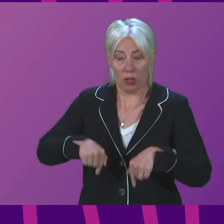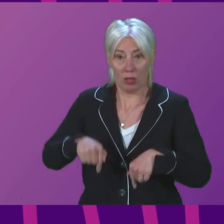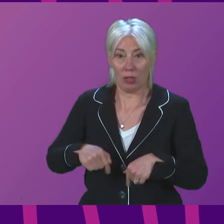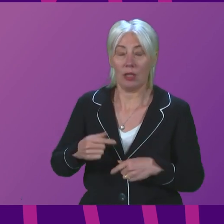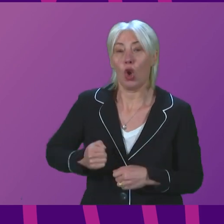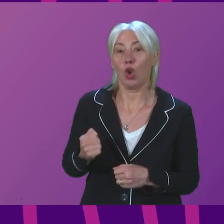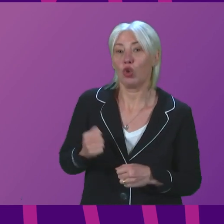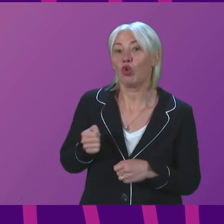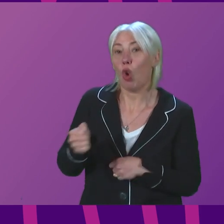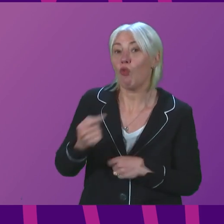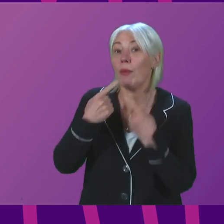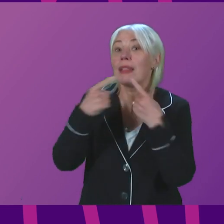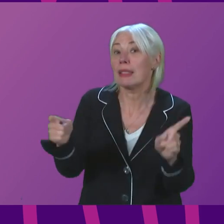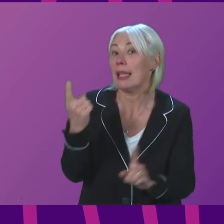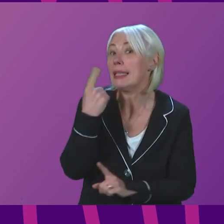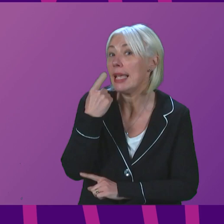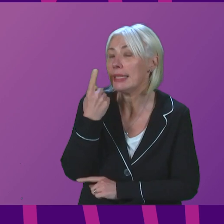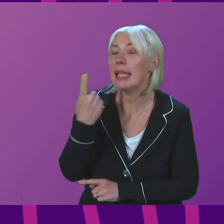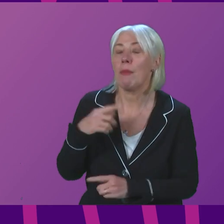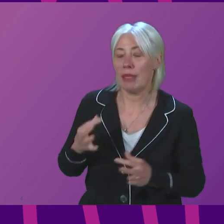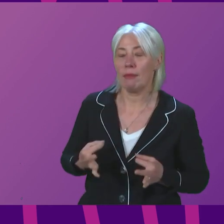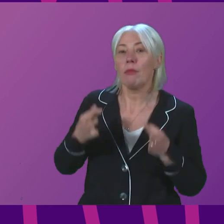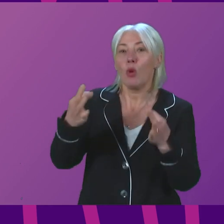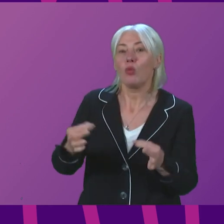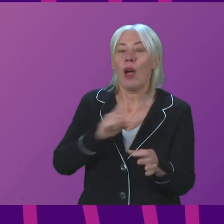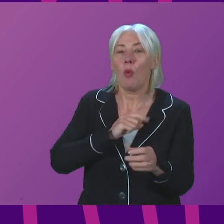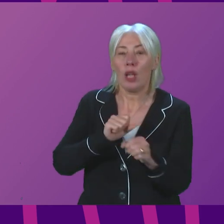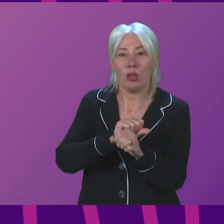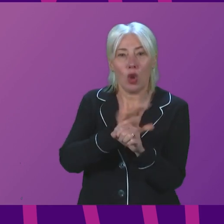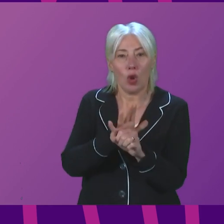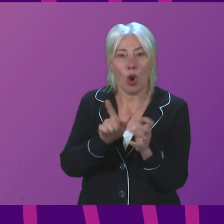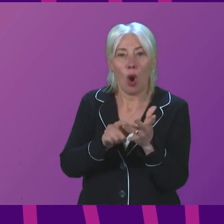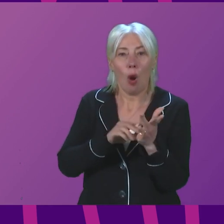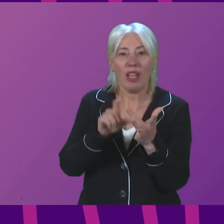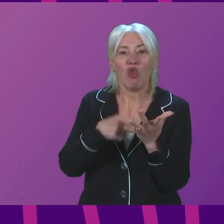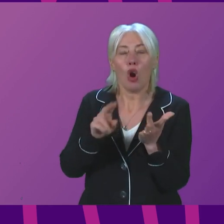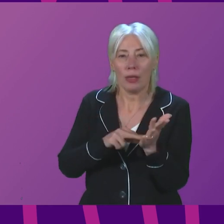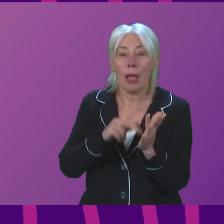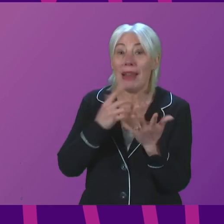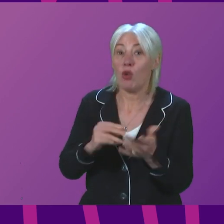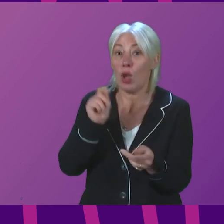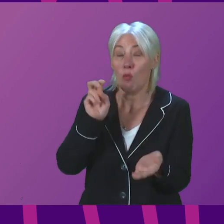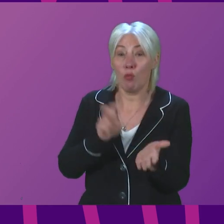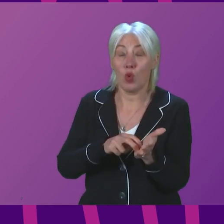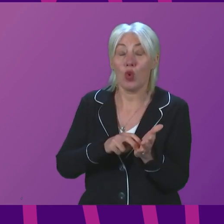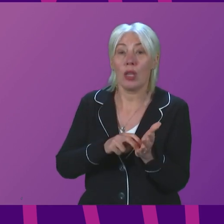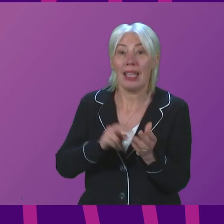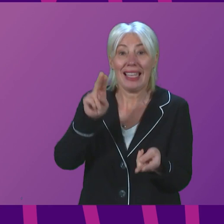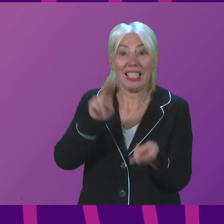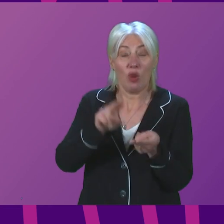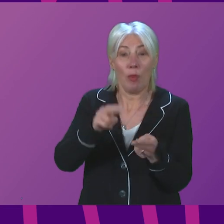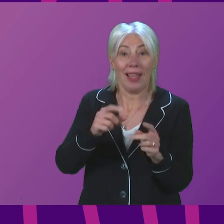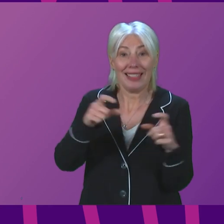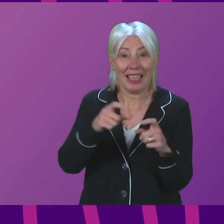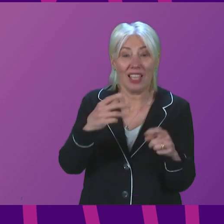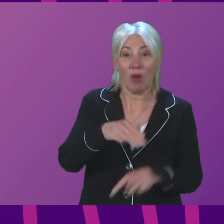yesterday. This was originally postponed due to Omicron but people will now be able to book discounted tickets between the 9th and 15th